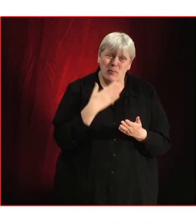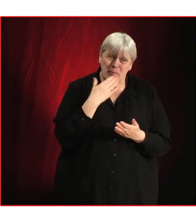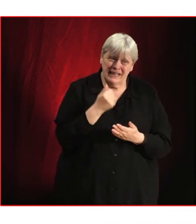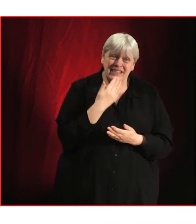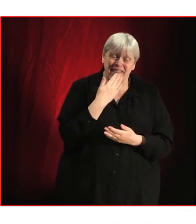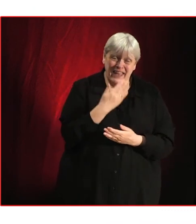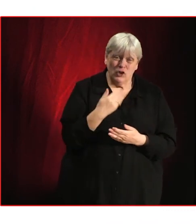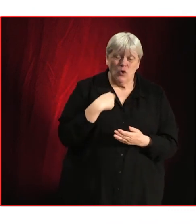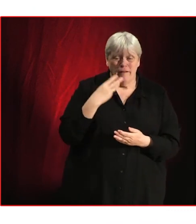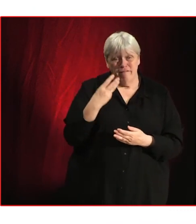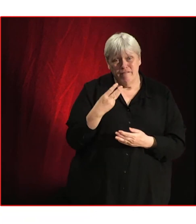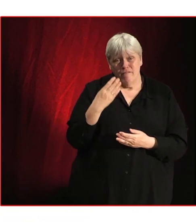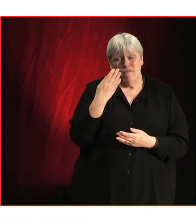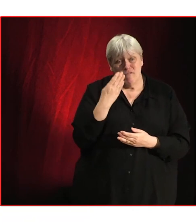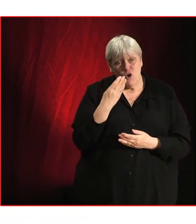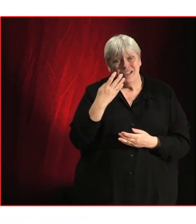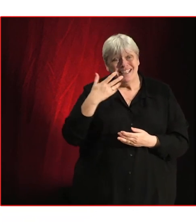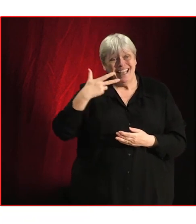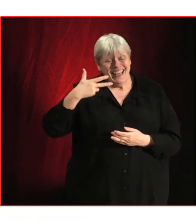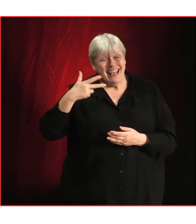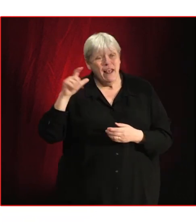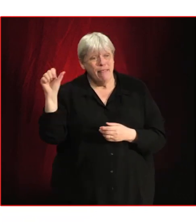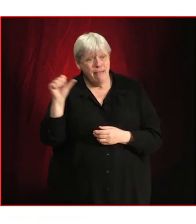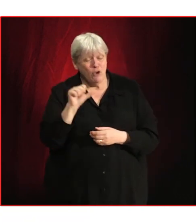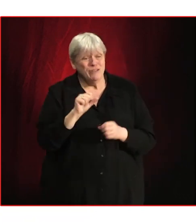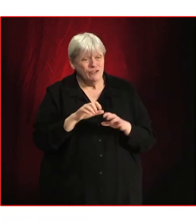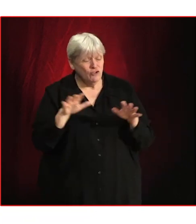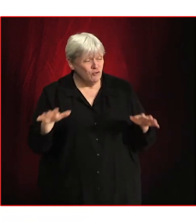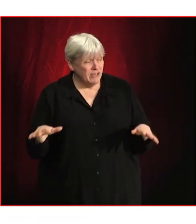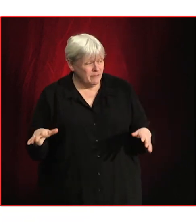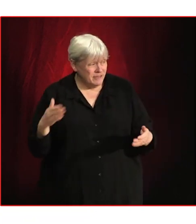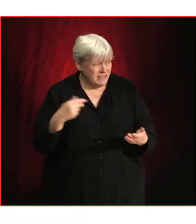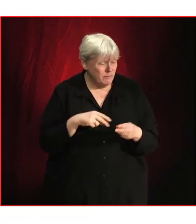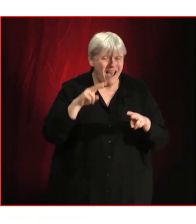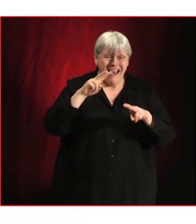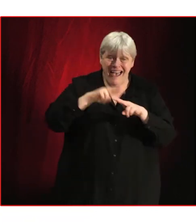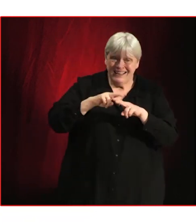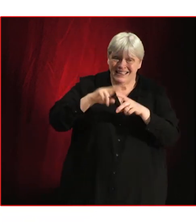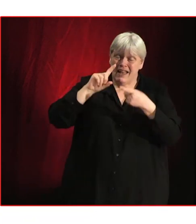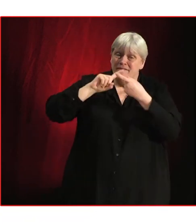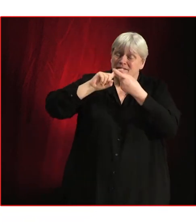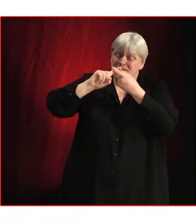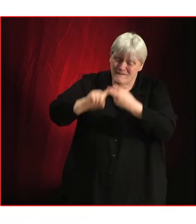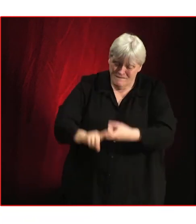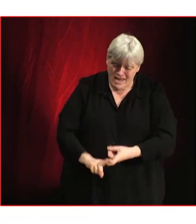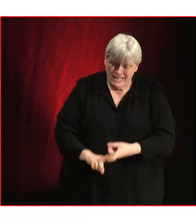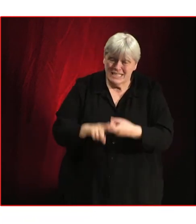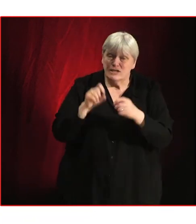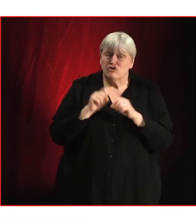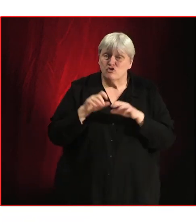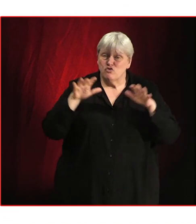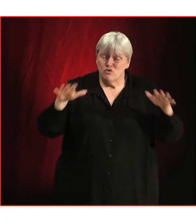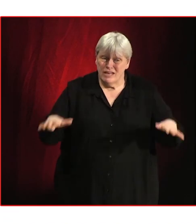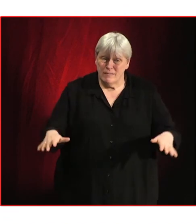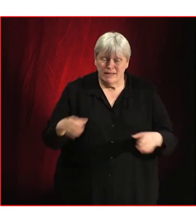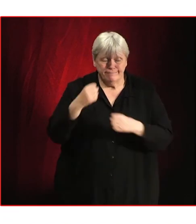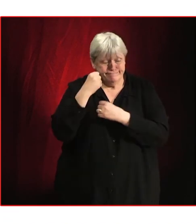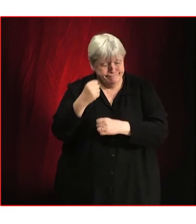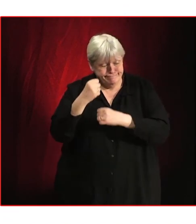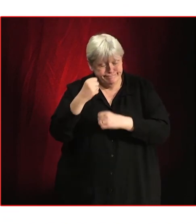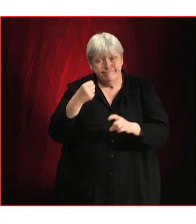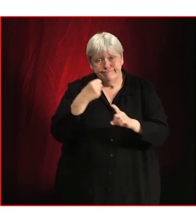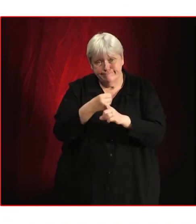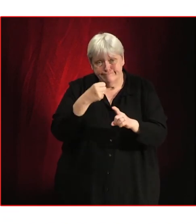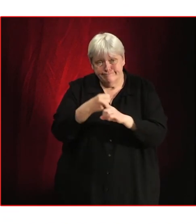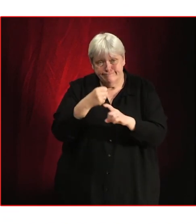Several campaigns have since been established with the aim to hashtag fixed streaming. Instead of lobbying streaming companies such as Spotify, Deezer and